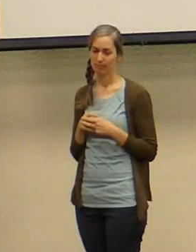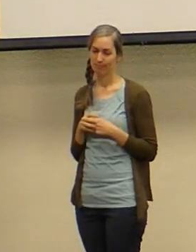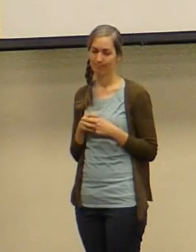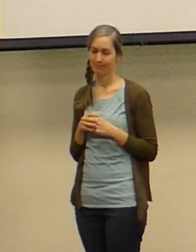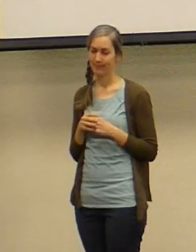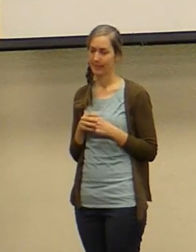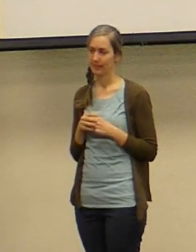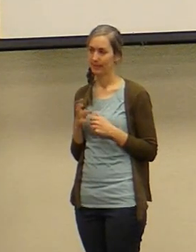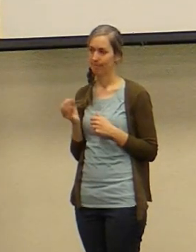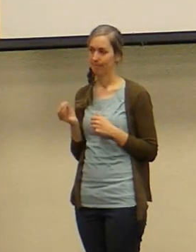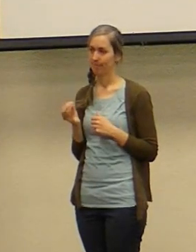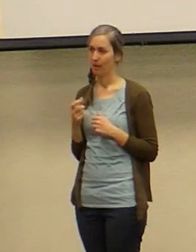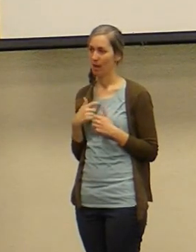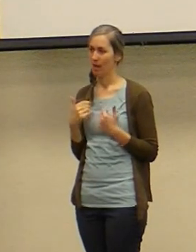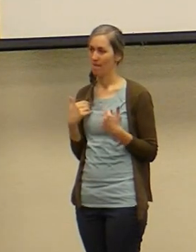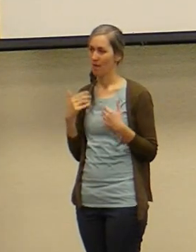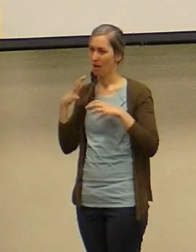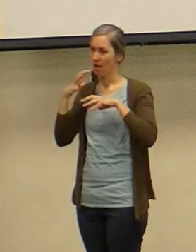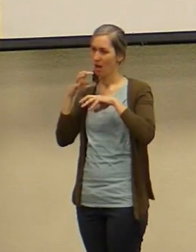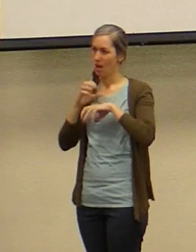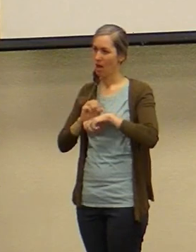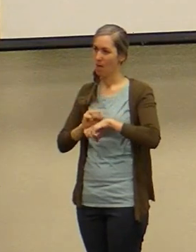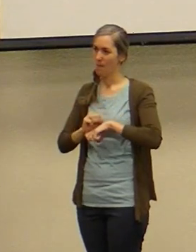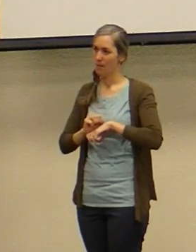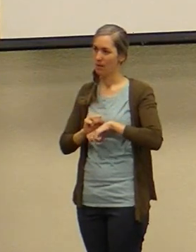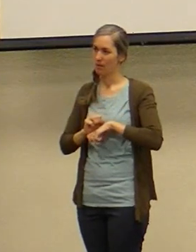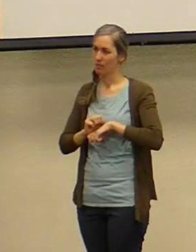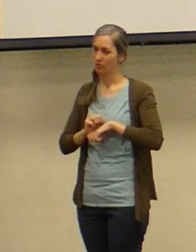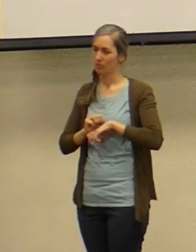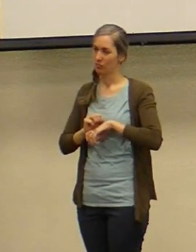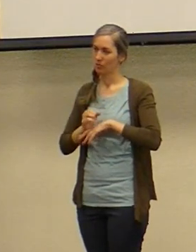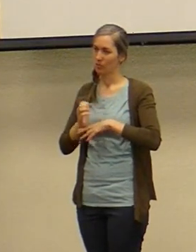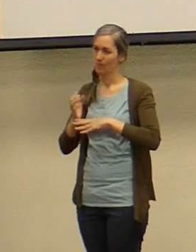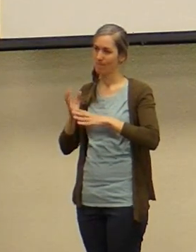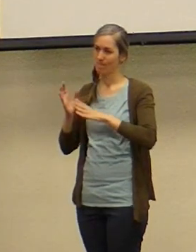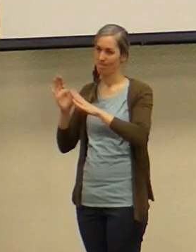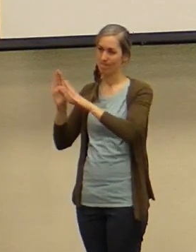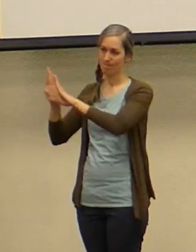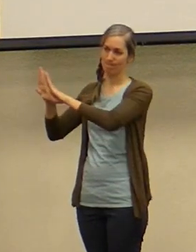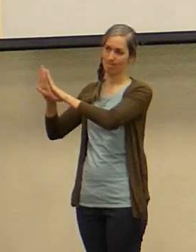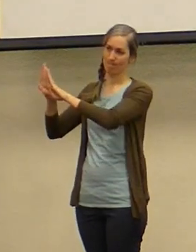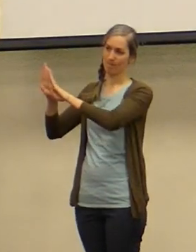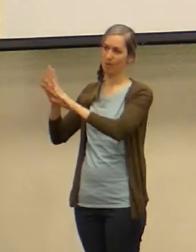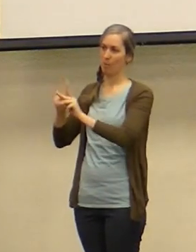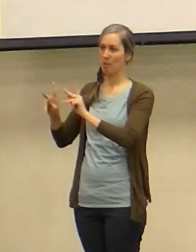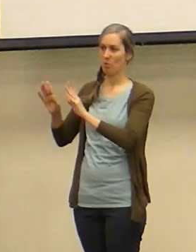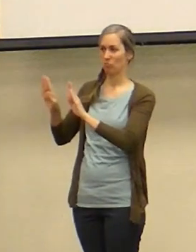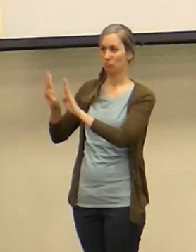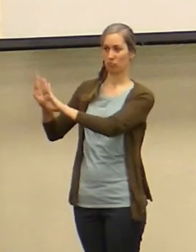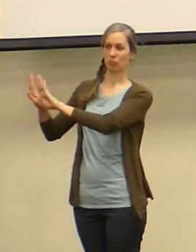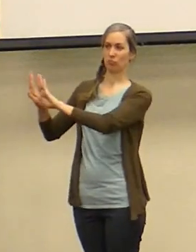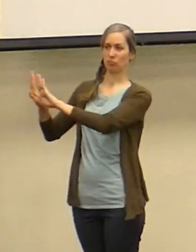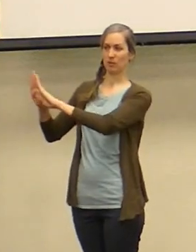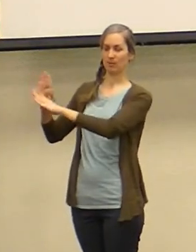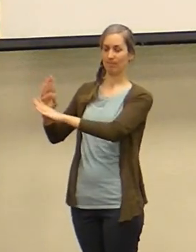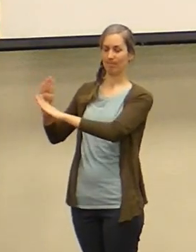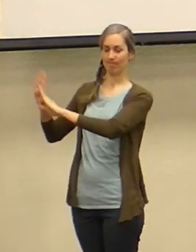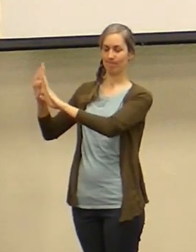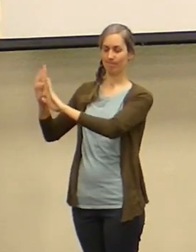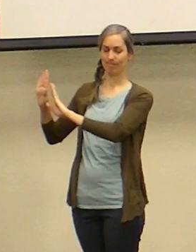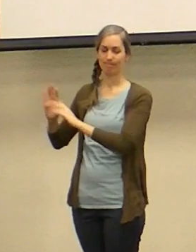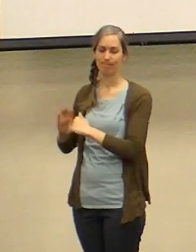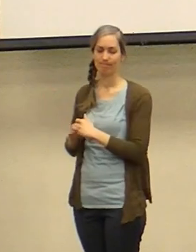and I have a habit of walling people out or this vulnerability it's scary about wall people out